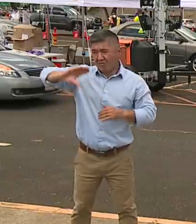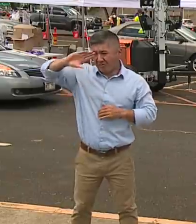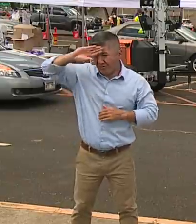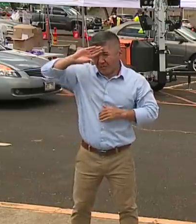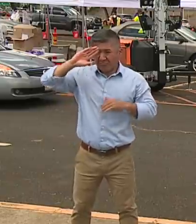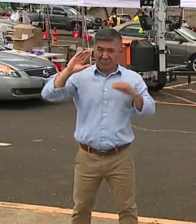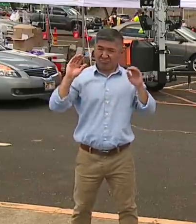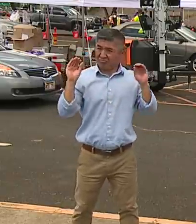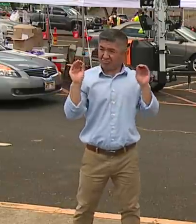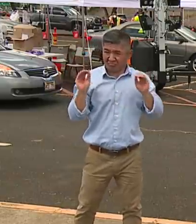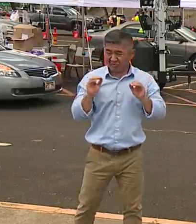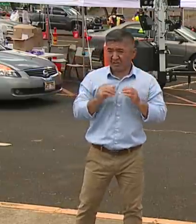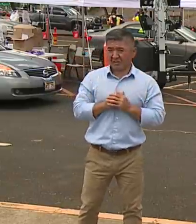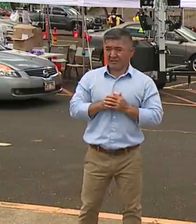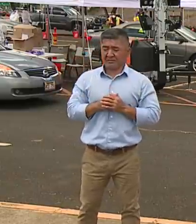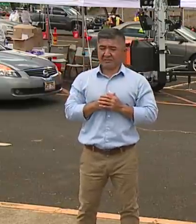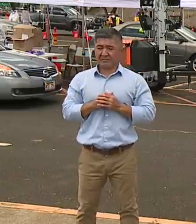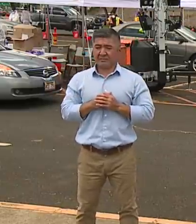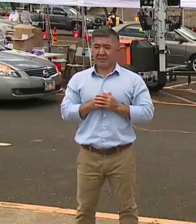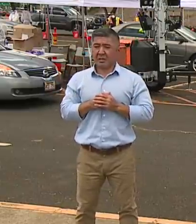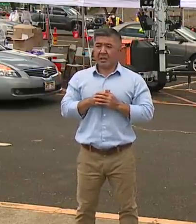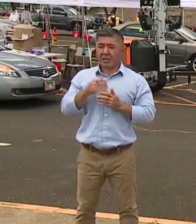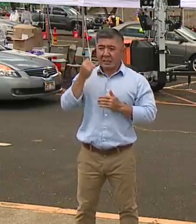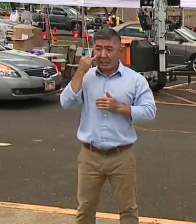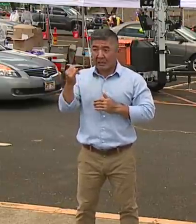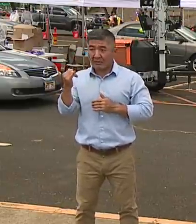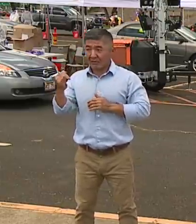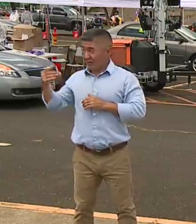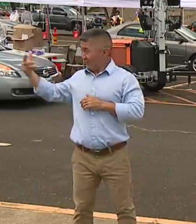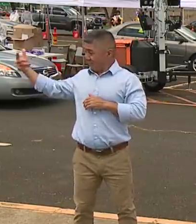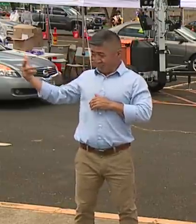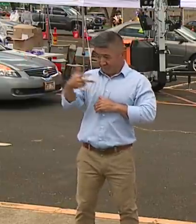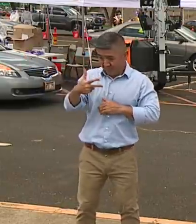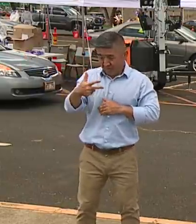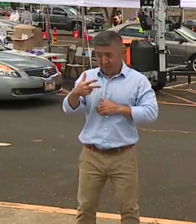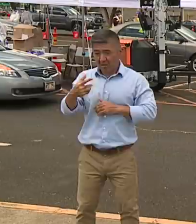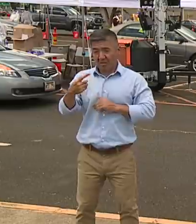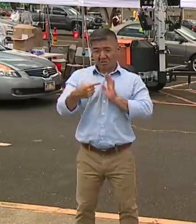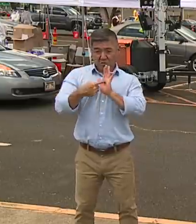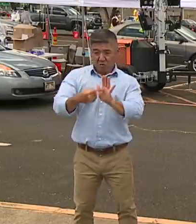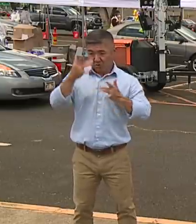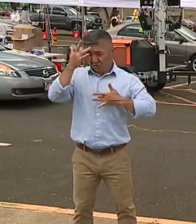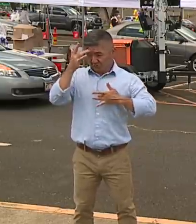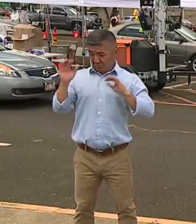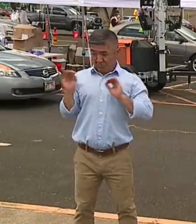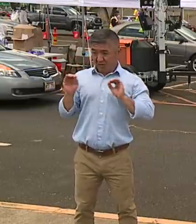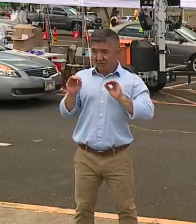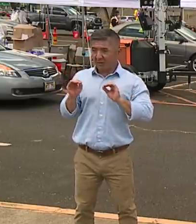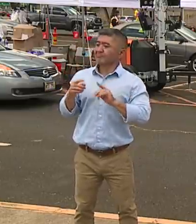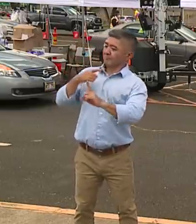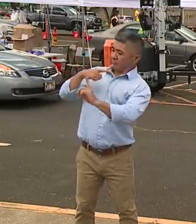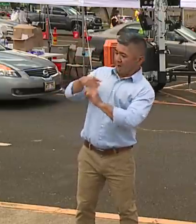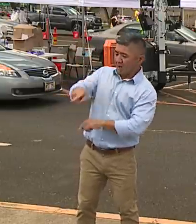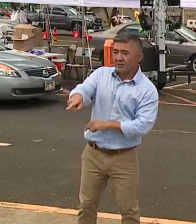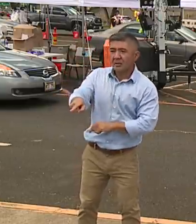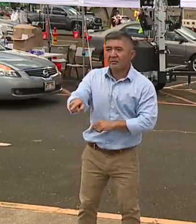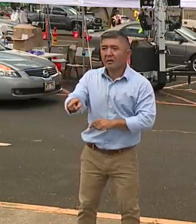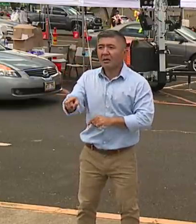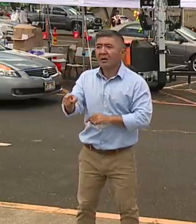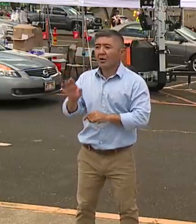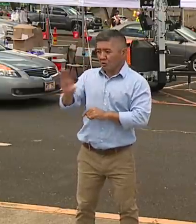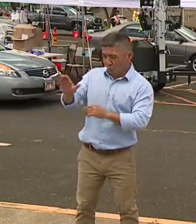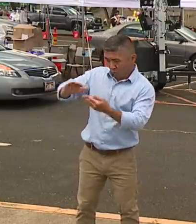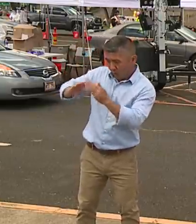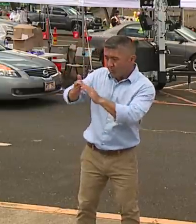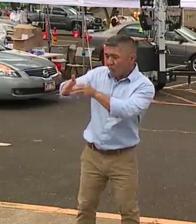a runny nose and knowing it. And if we can help people understand the communities where this spread is occurring, then we know that